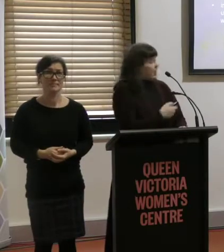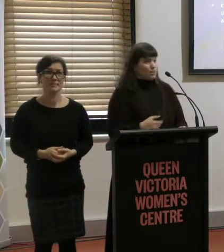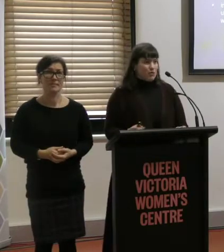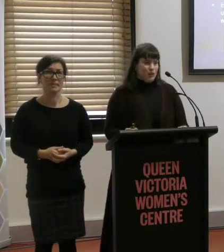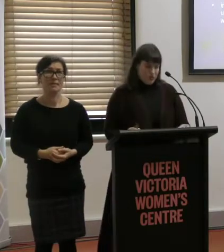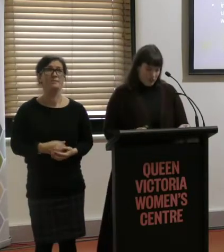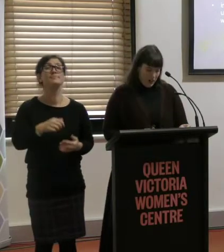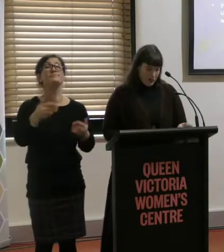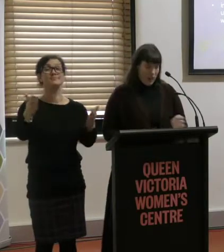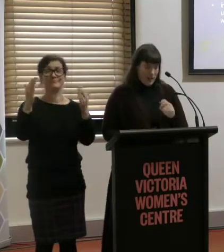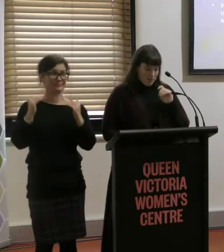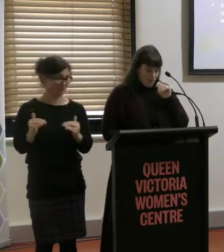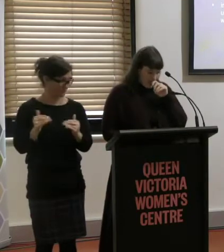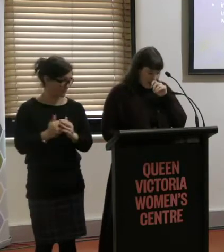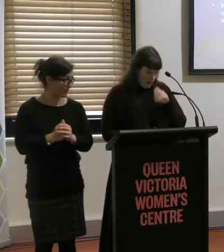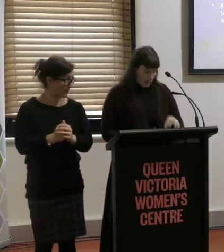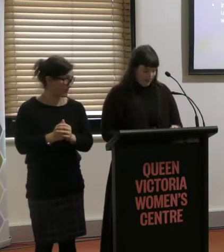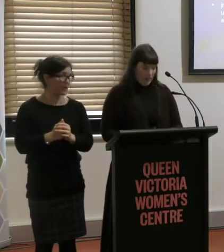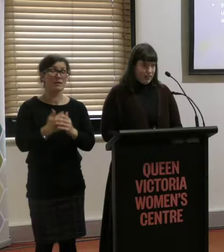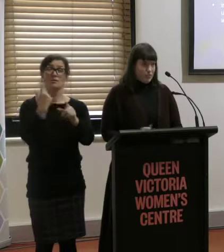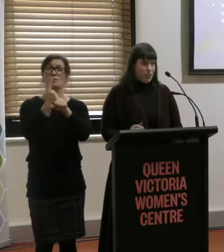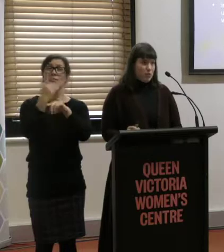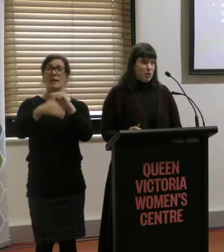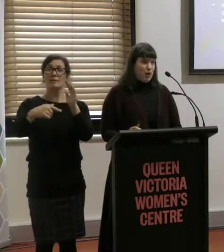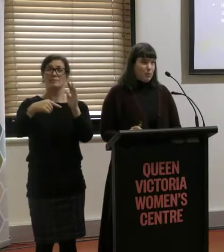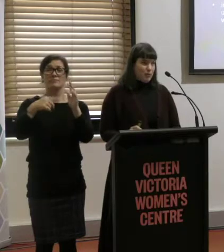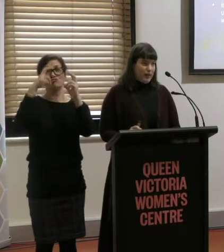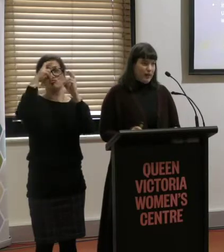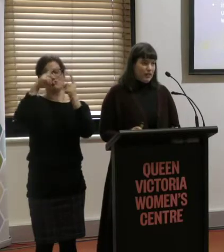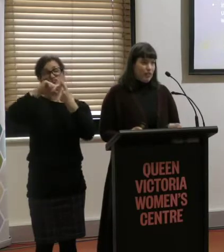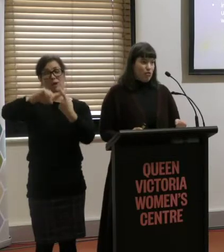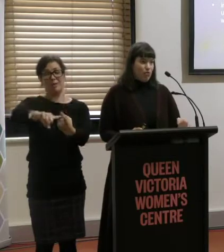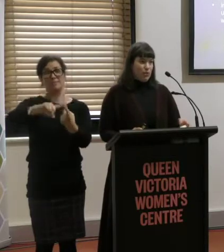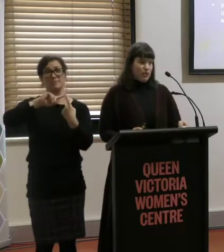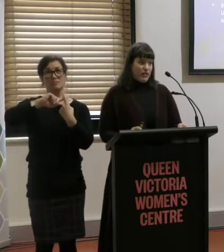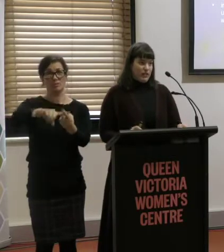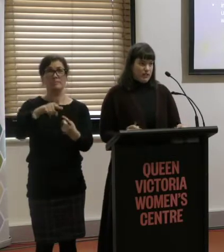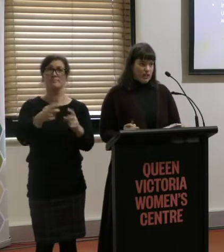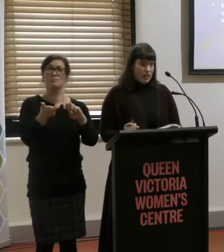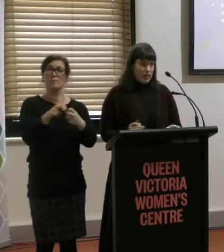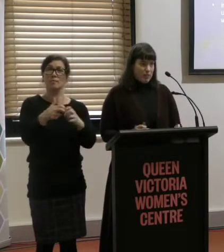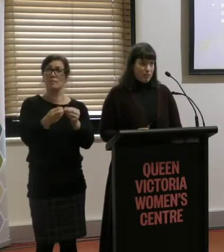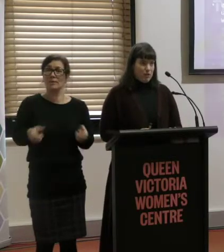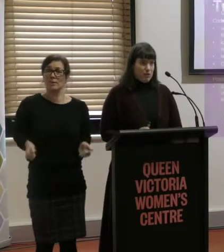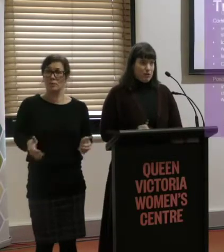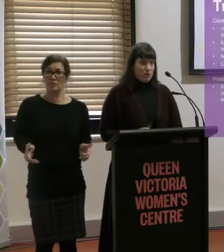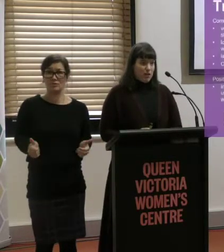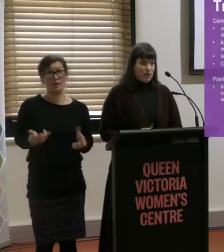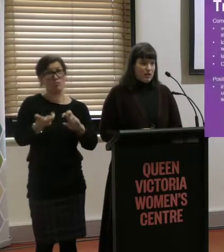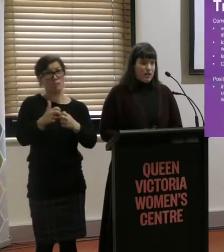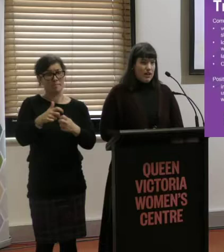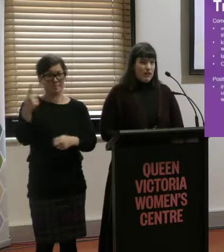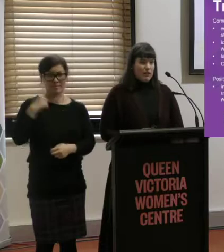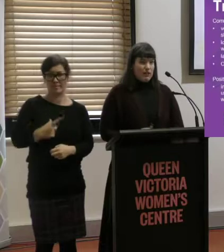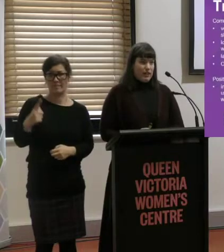Next we'll go to trams. And trams were quite problematic for wheelchair users, mostly because